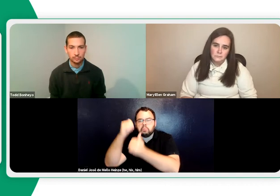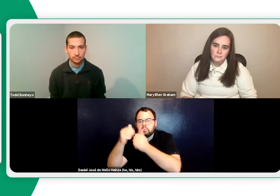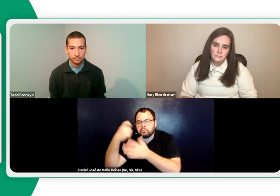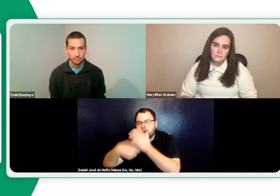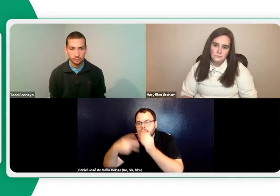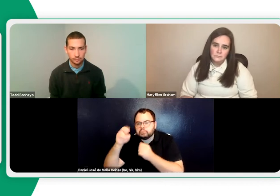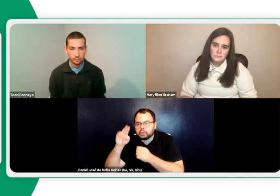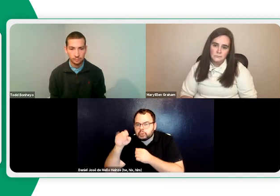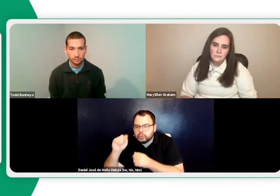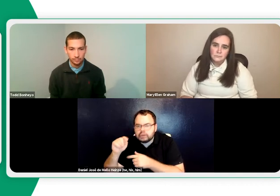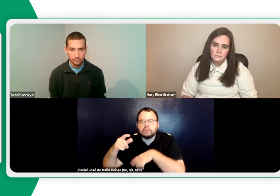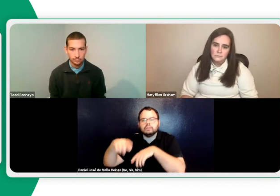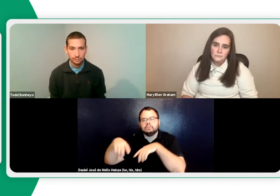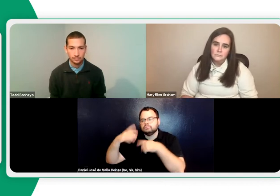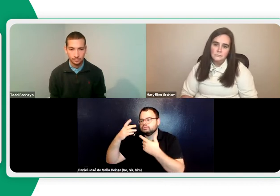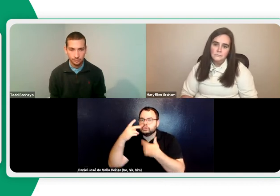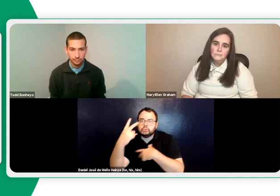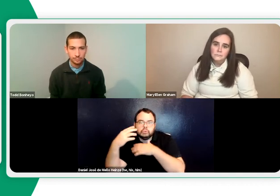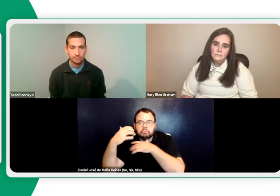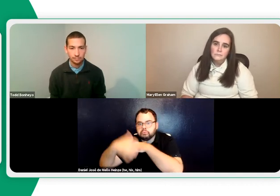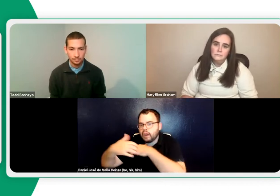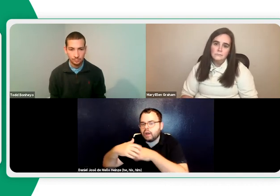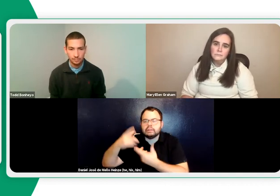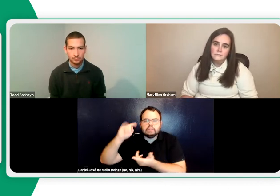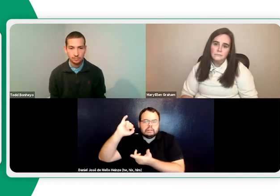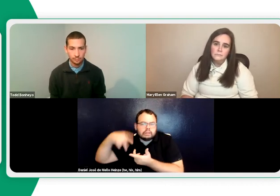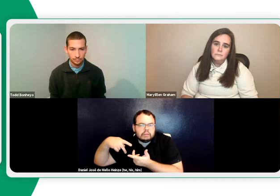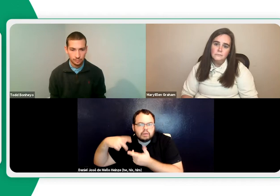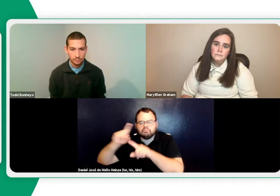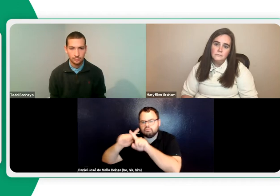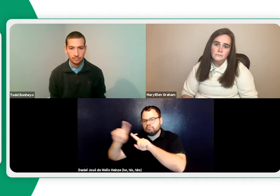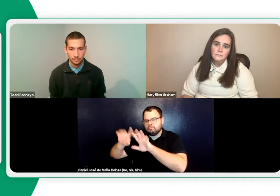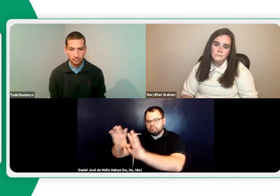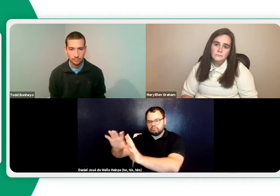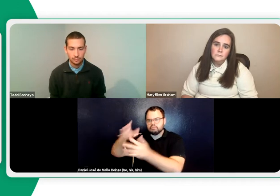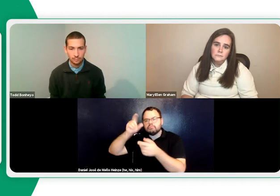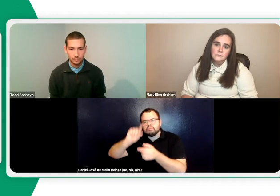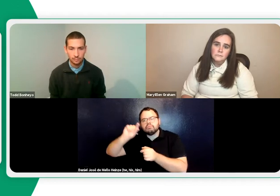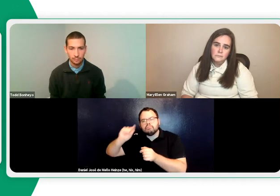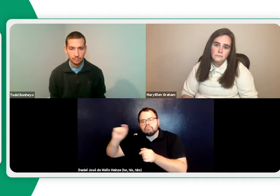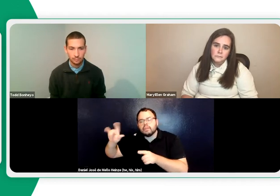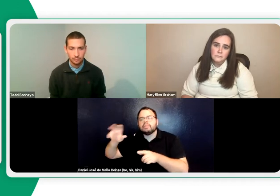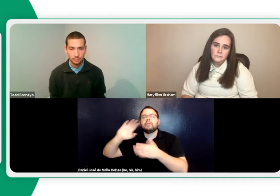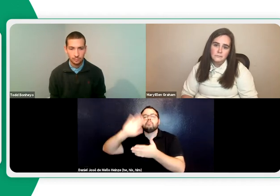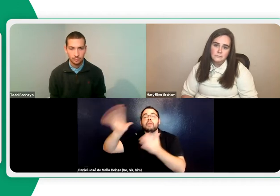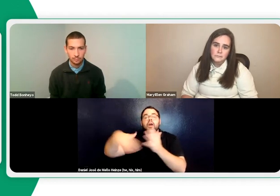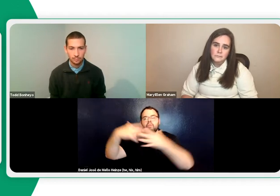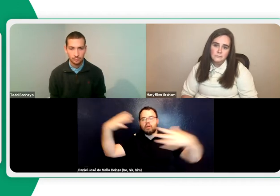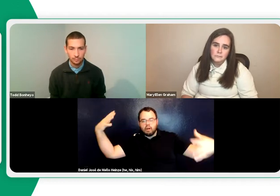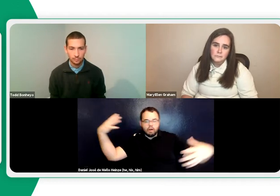shopping. You have to figure out the weight and price per unit or price per weight. And also tip and tax and all